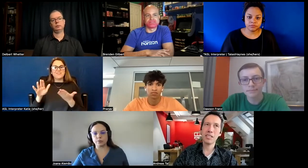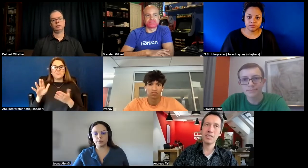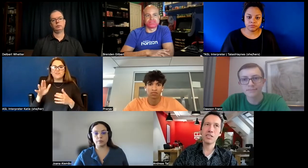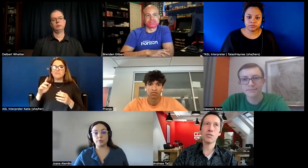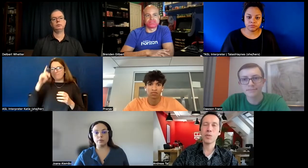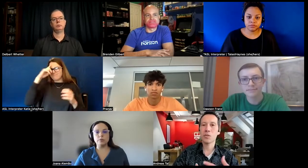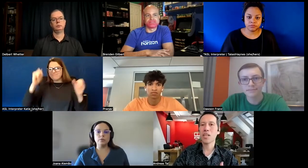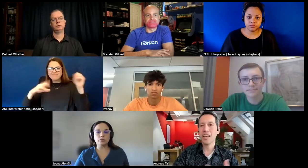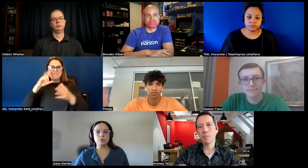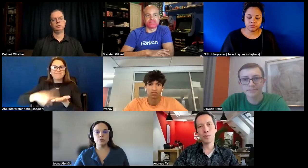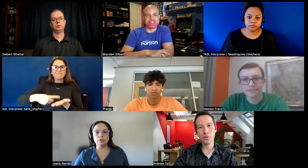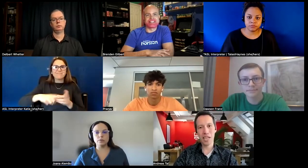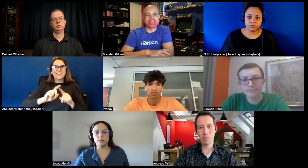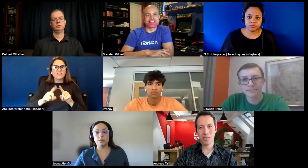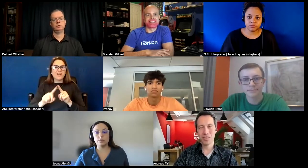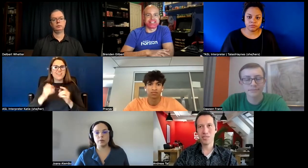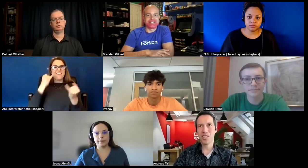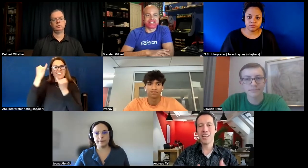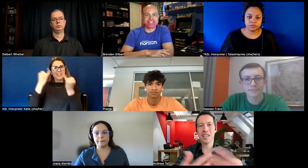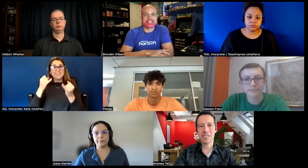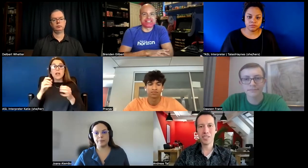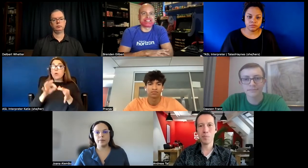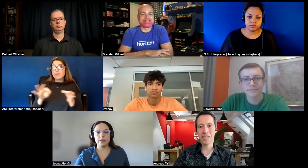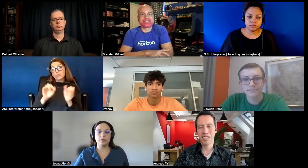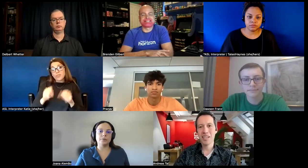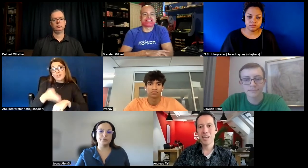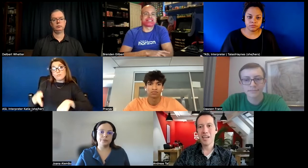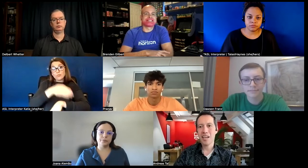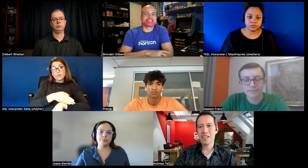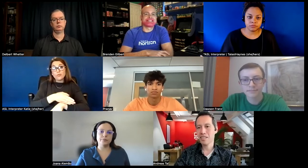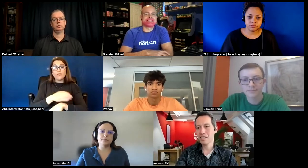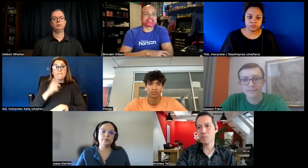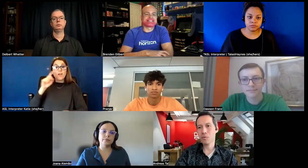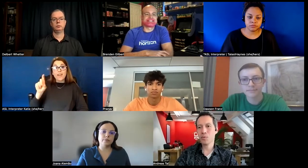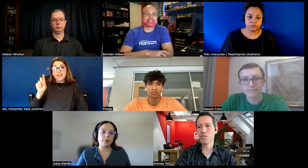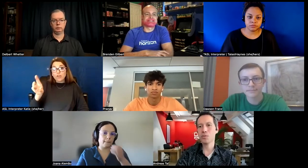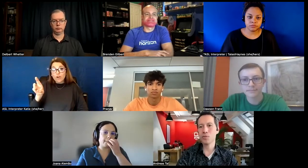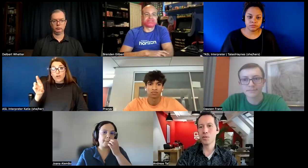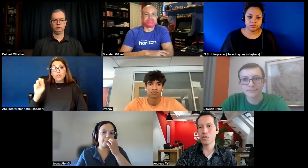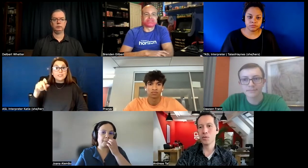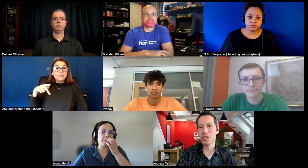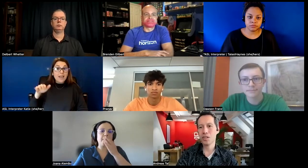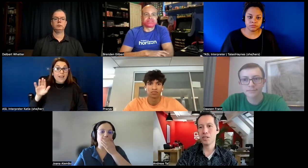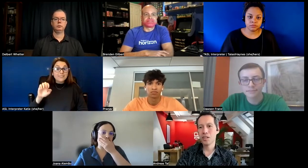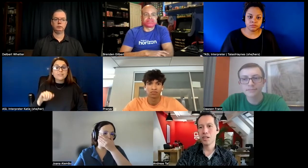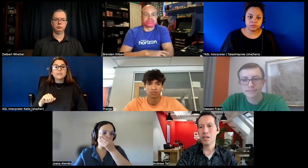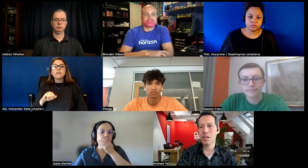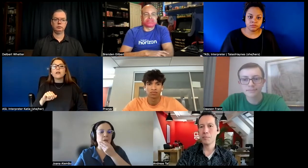we we can improve captions so in xr space and this what what you what you uh um